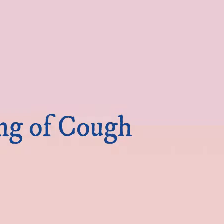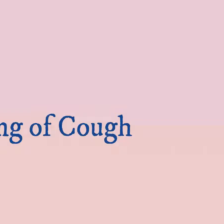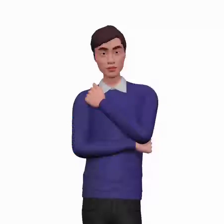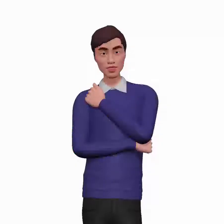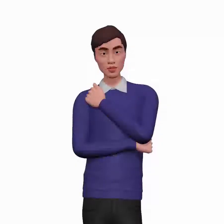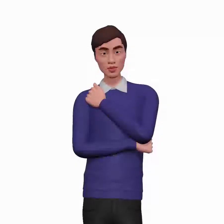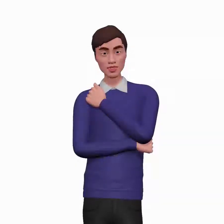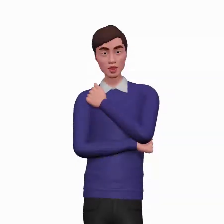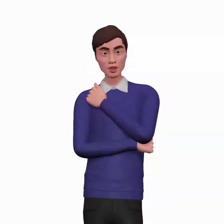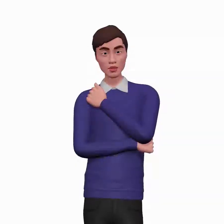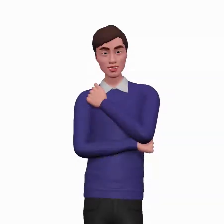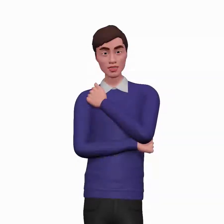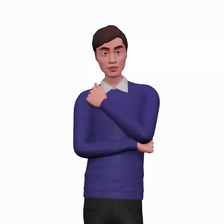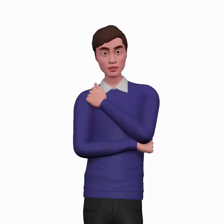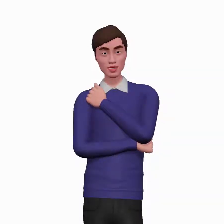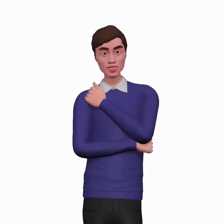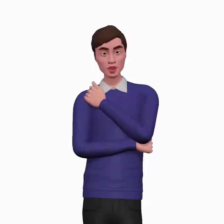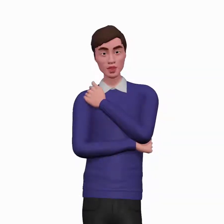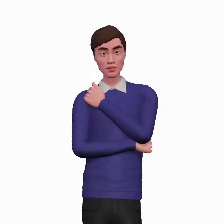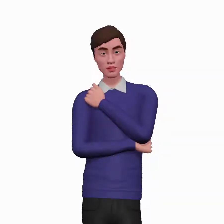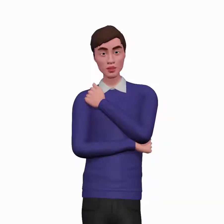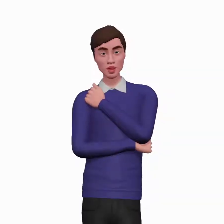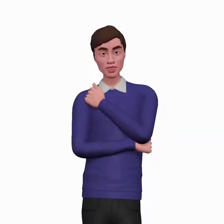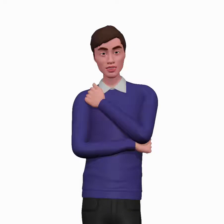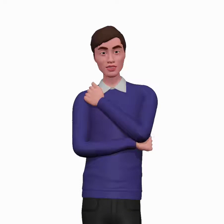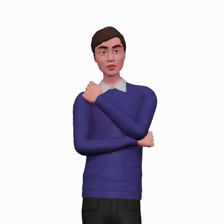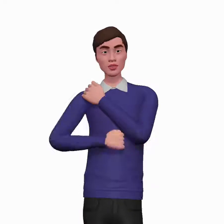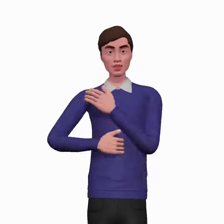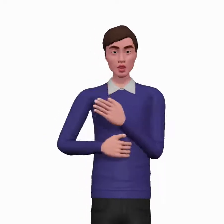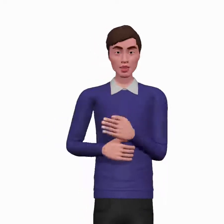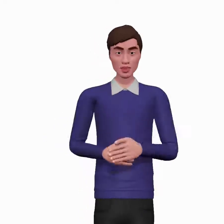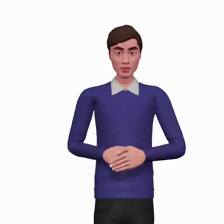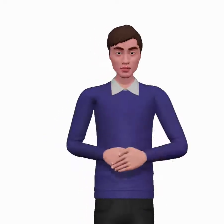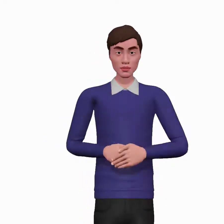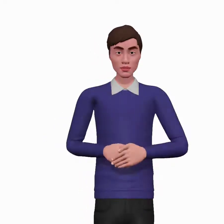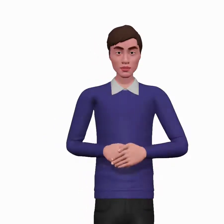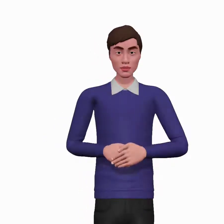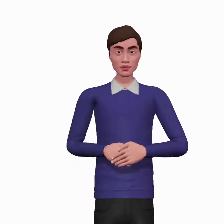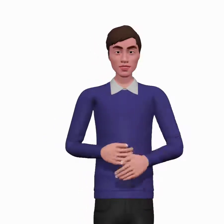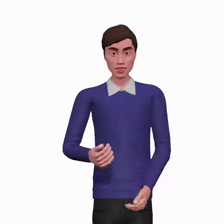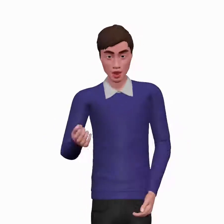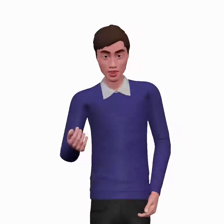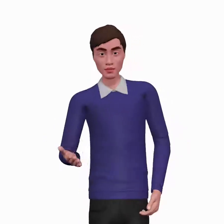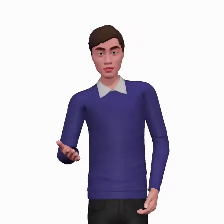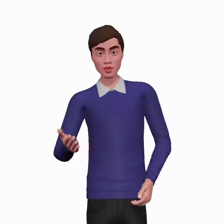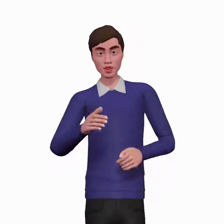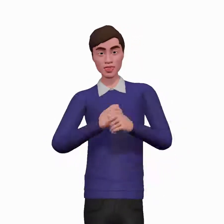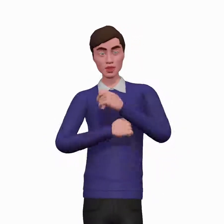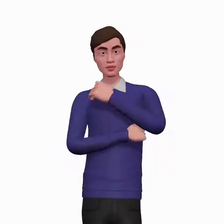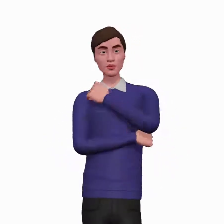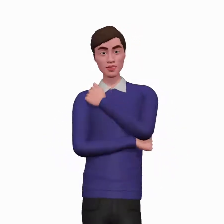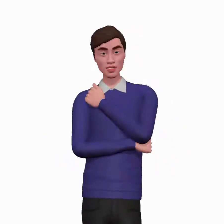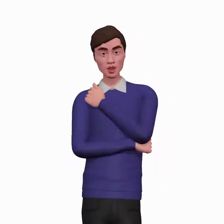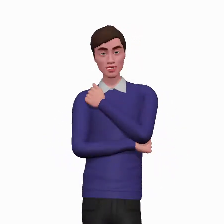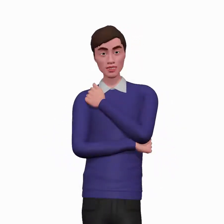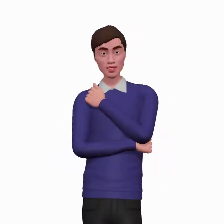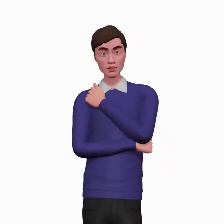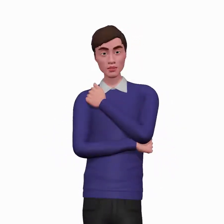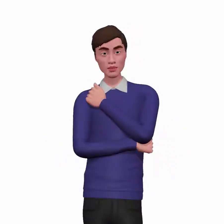Whenever patient says, I have cough, in his presenting complains. Then, ask following questions in detail. And